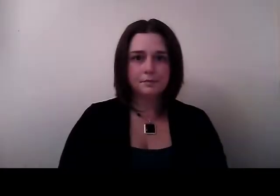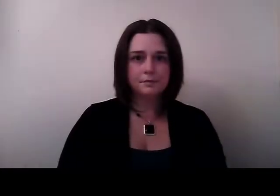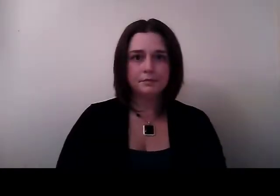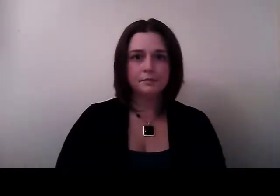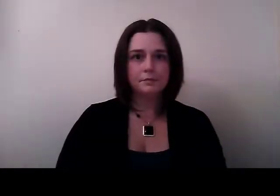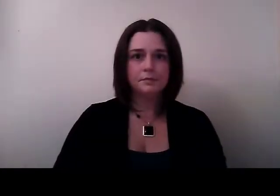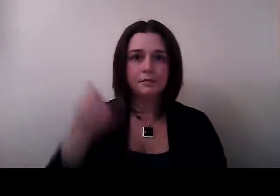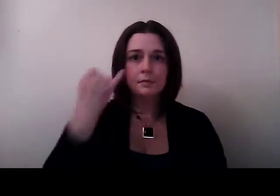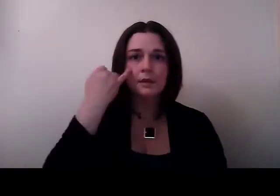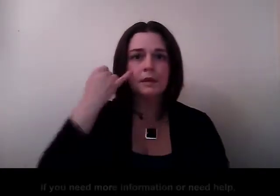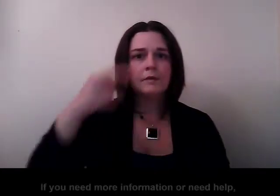you FBI's is matter